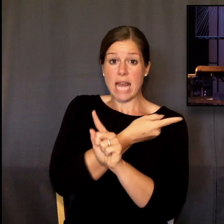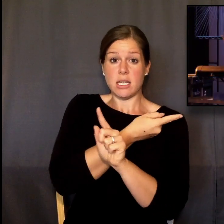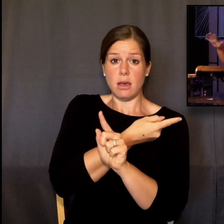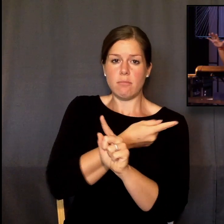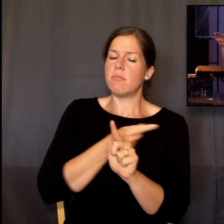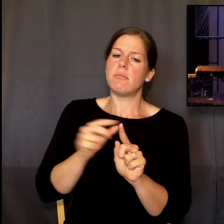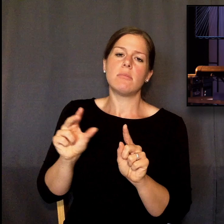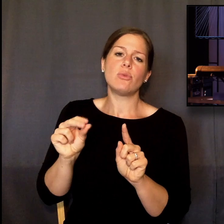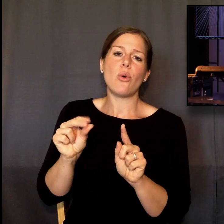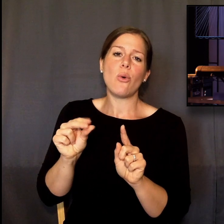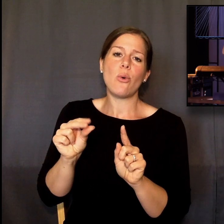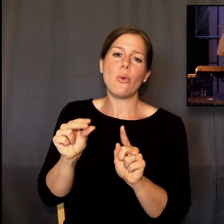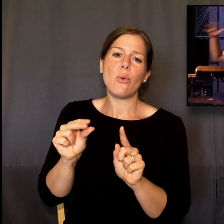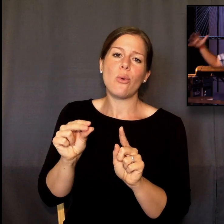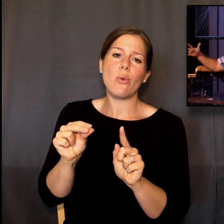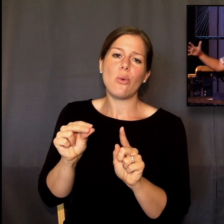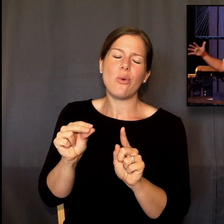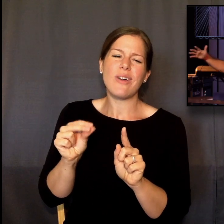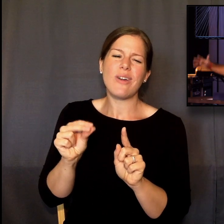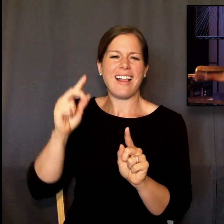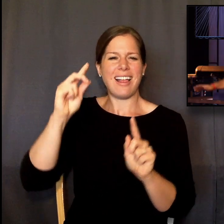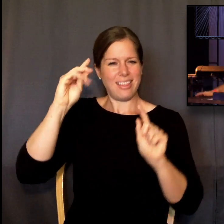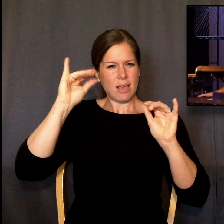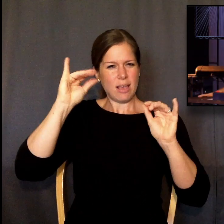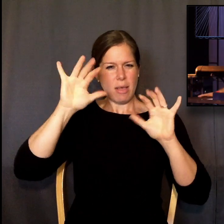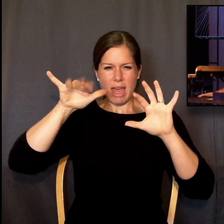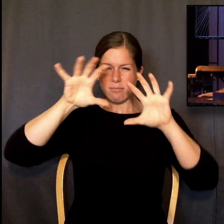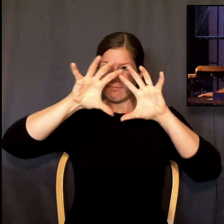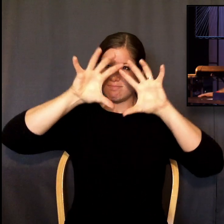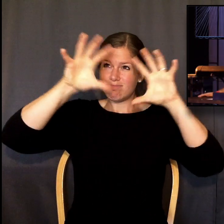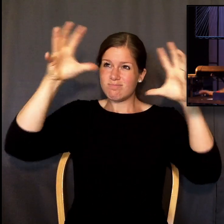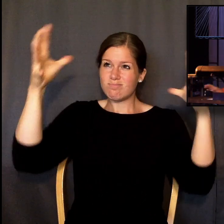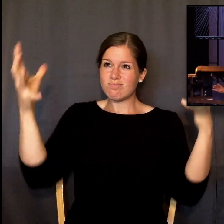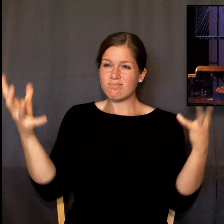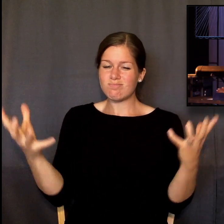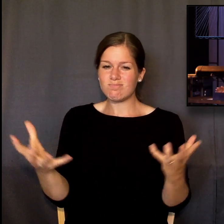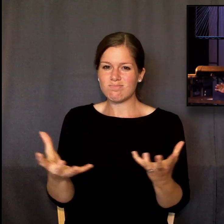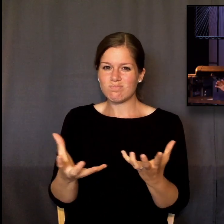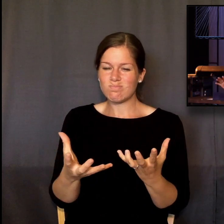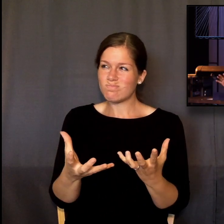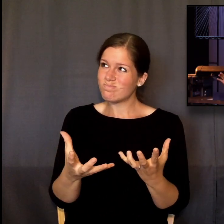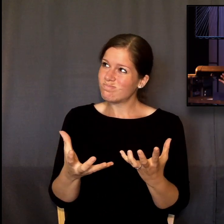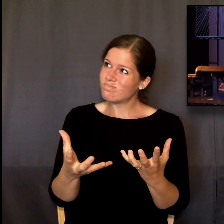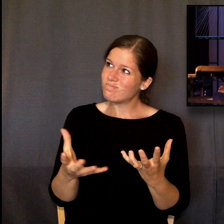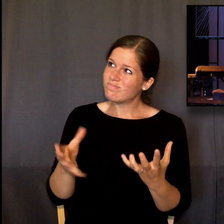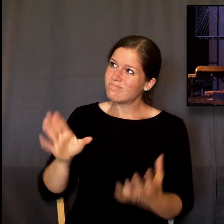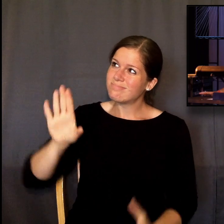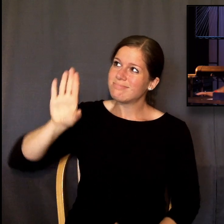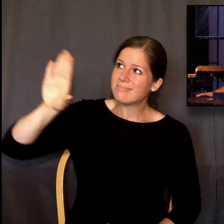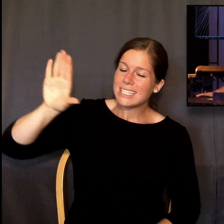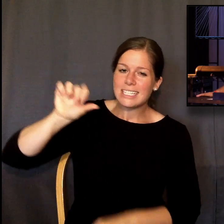To see it under the larger picture that God is at work,